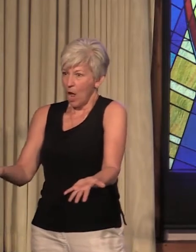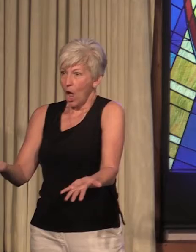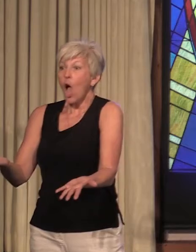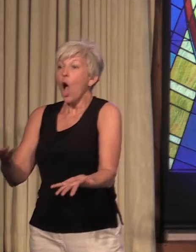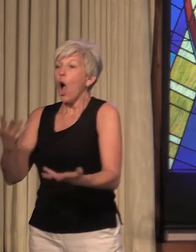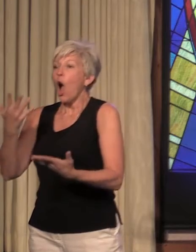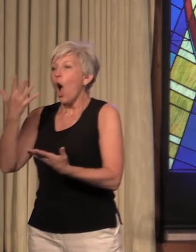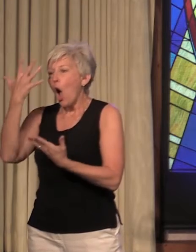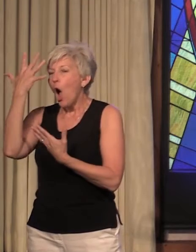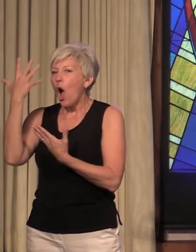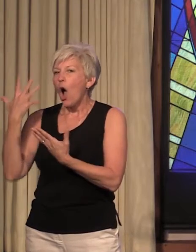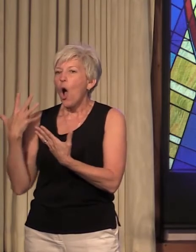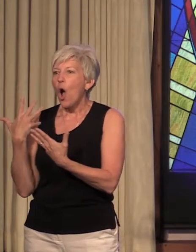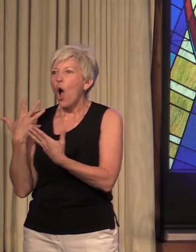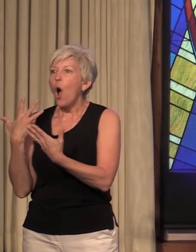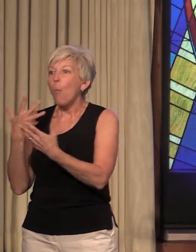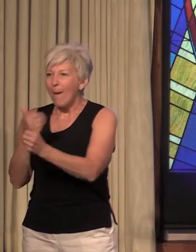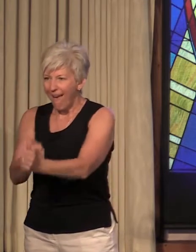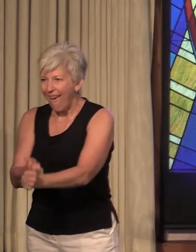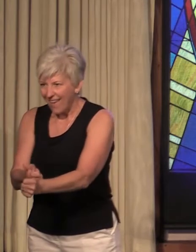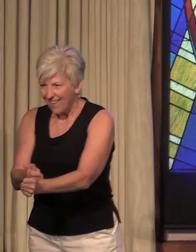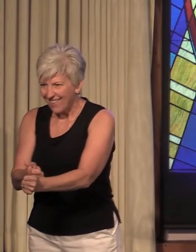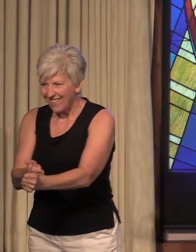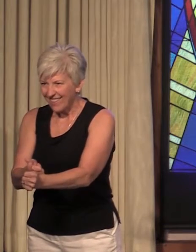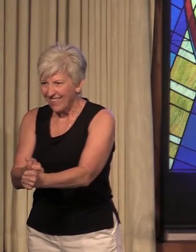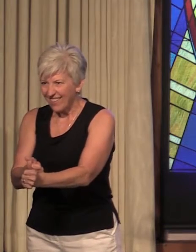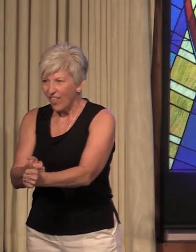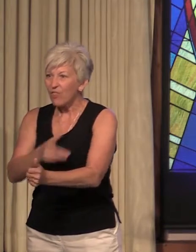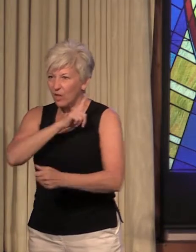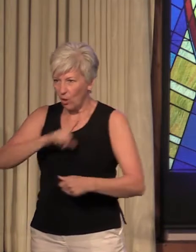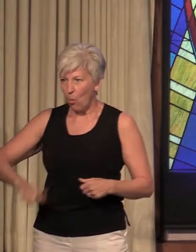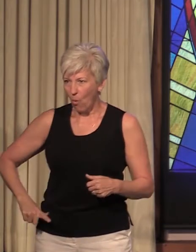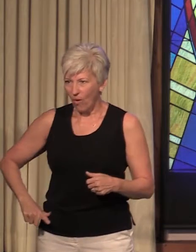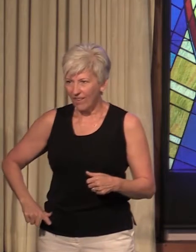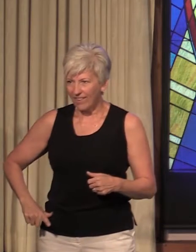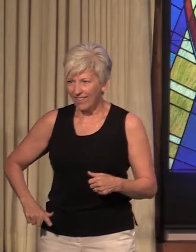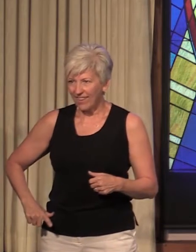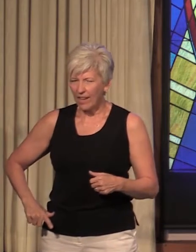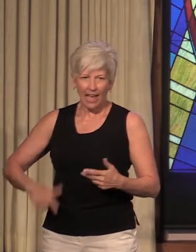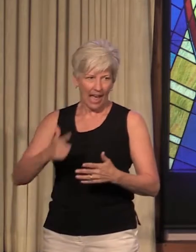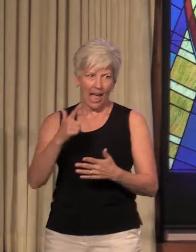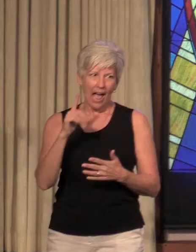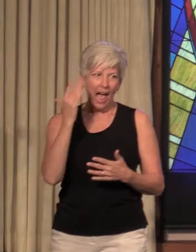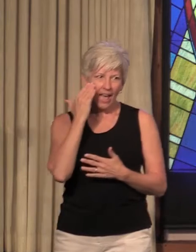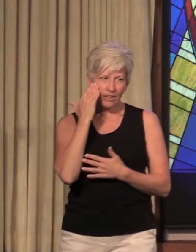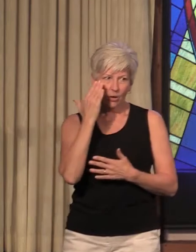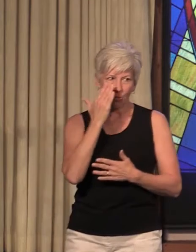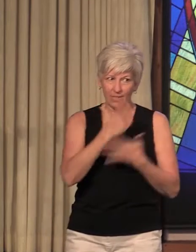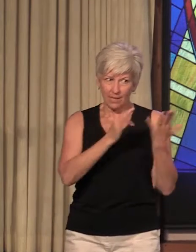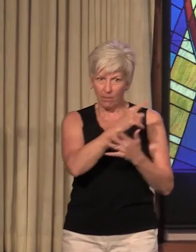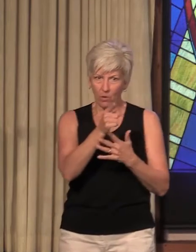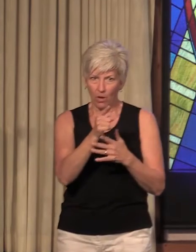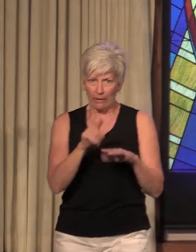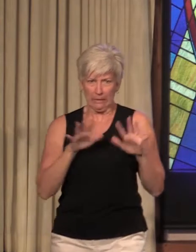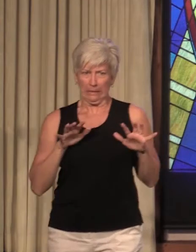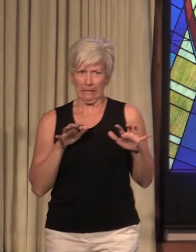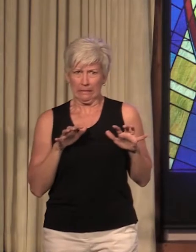I know a bunch of you probably just jump back about half an inch. Obeying the Lord sounds kind of scary,